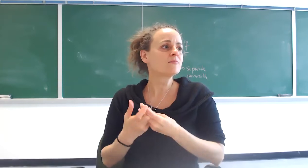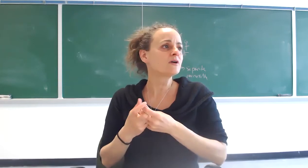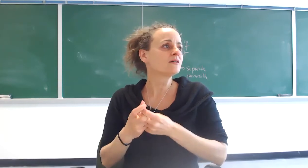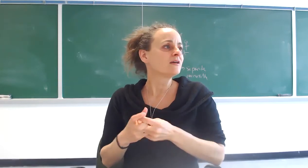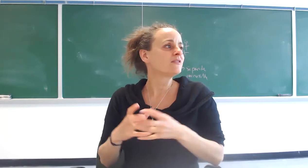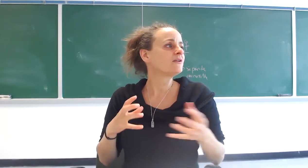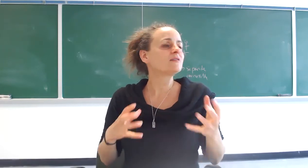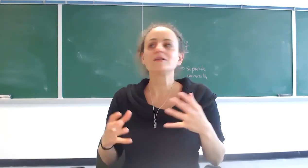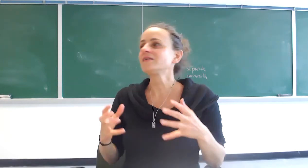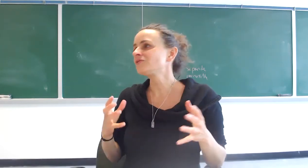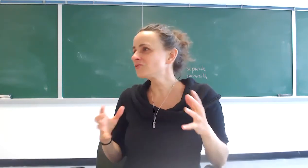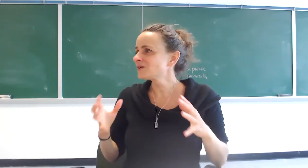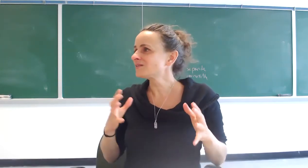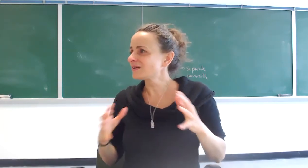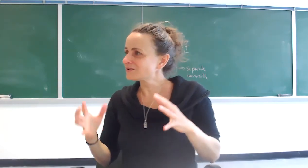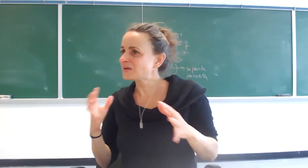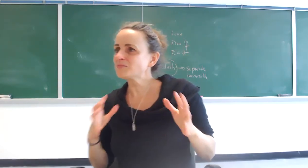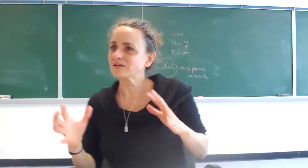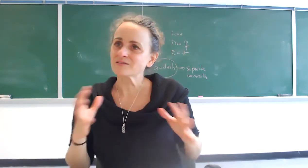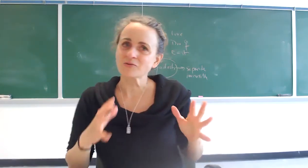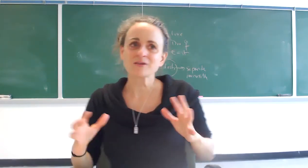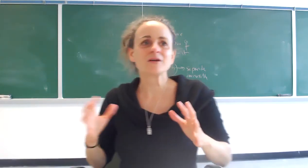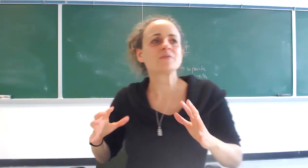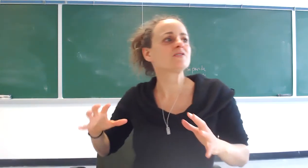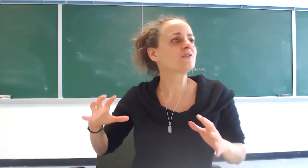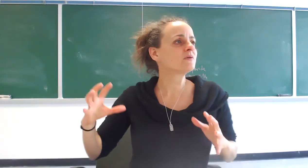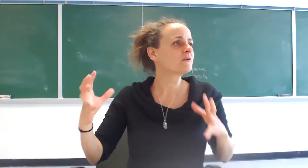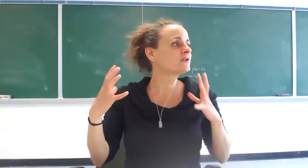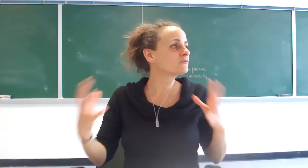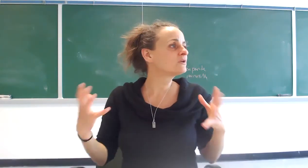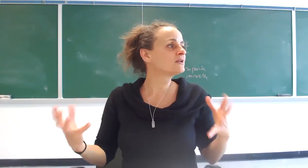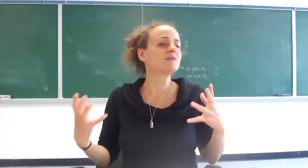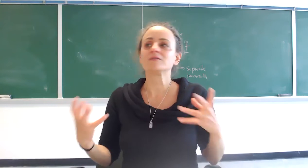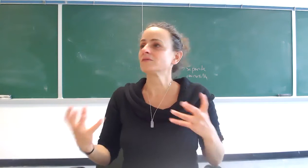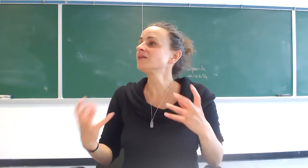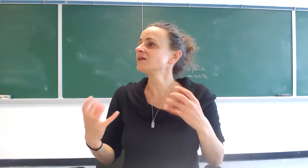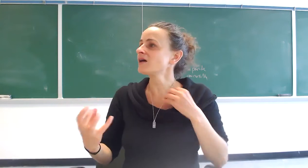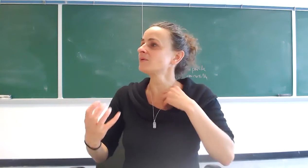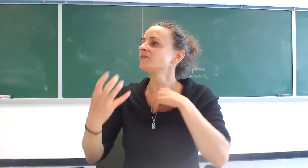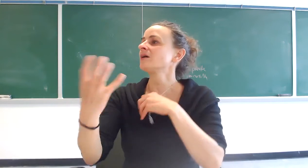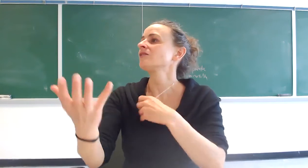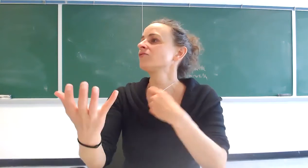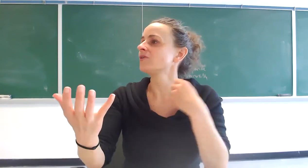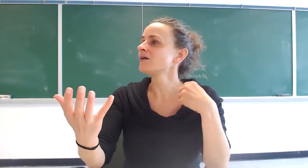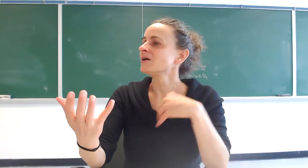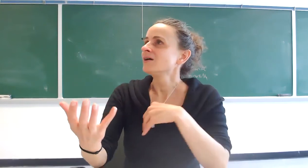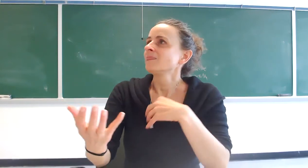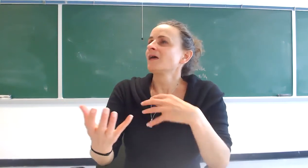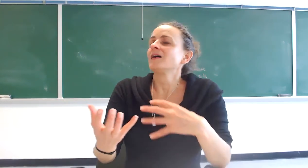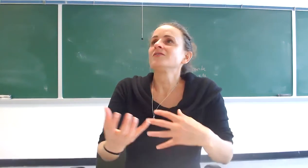right they're not unless you're doing it like a manipulative way right but in general when somebody's really needing help and is begging you for help and you're